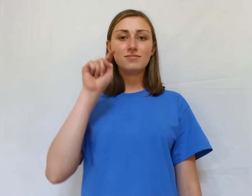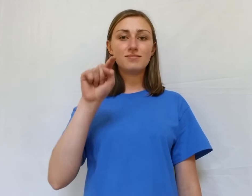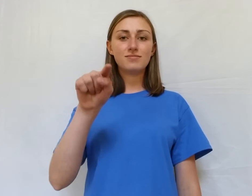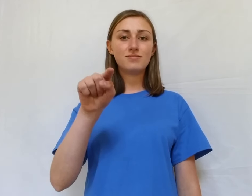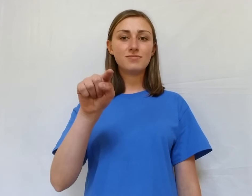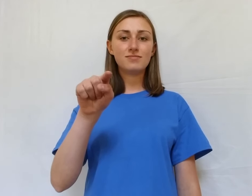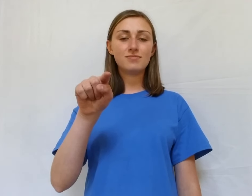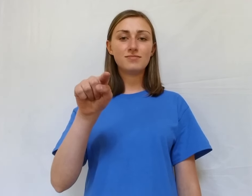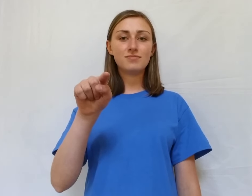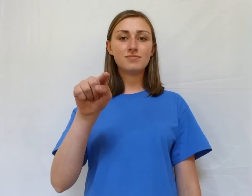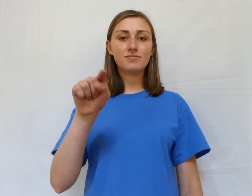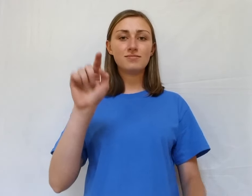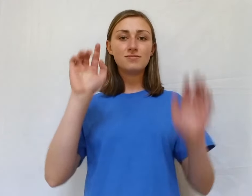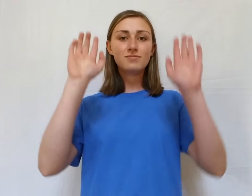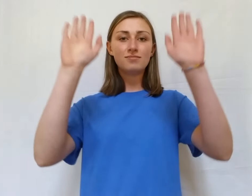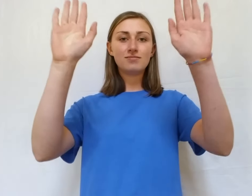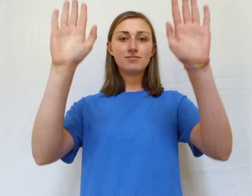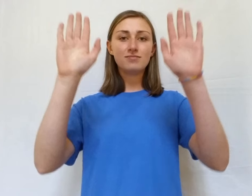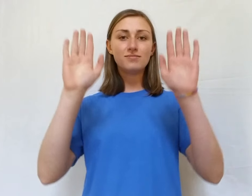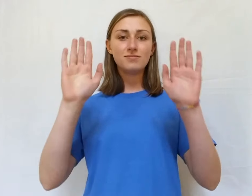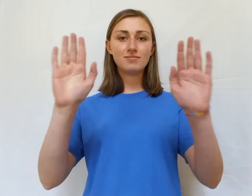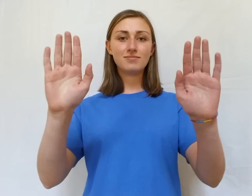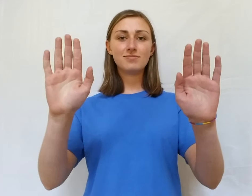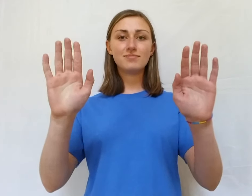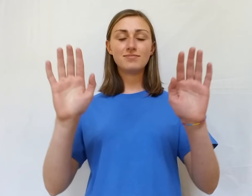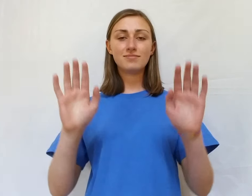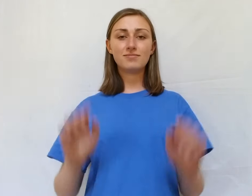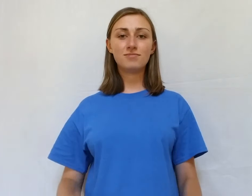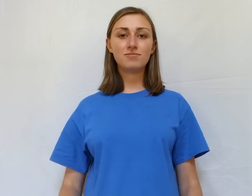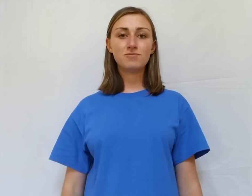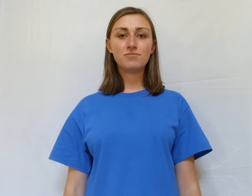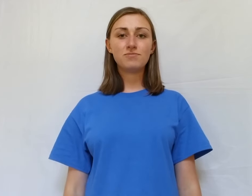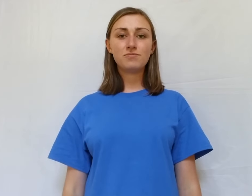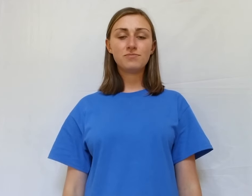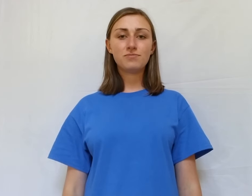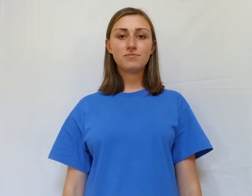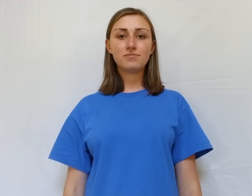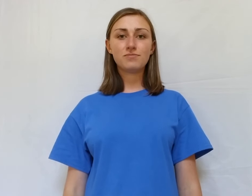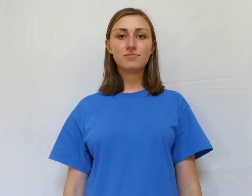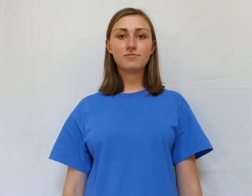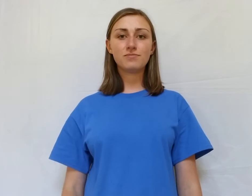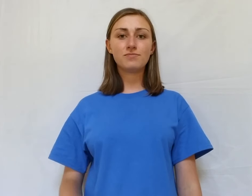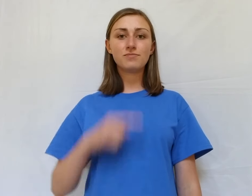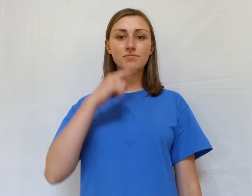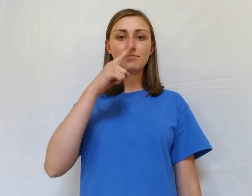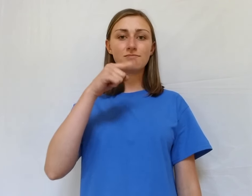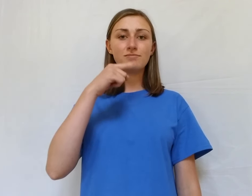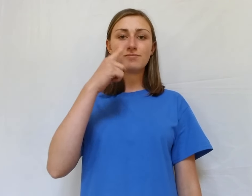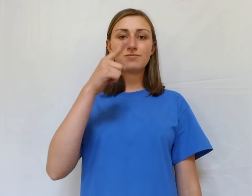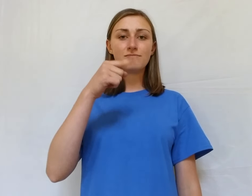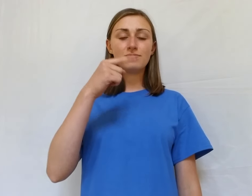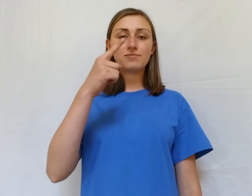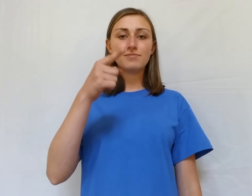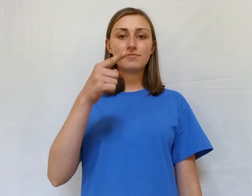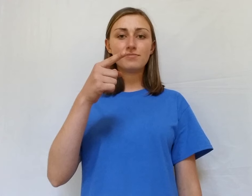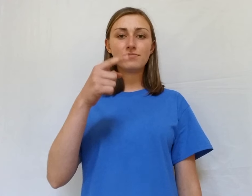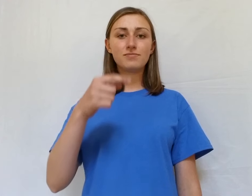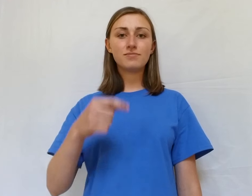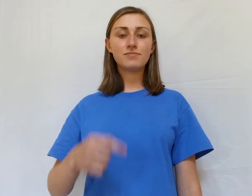You're wonderful When somebody says Says is like the words rolling out of your mouth